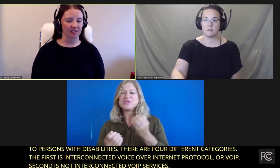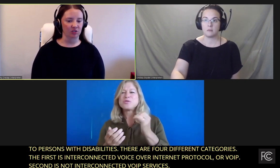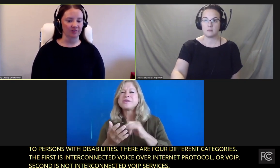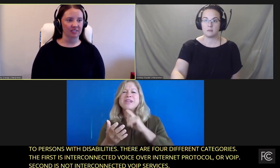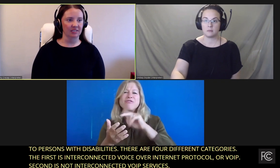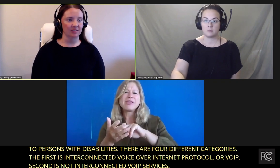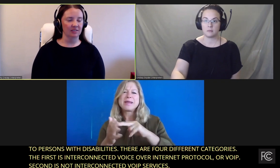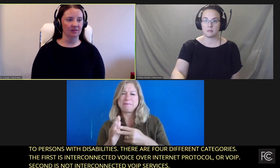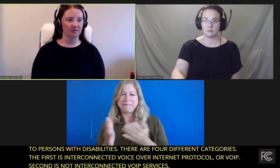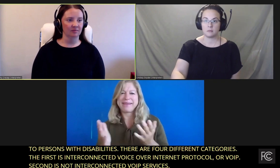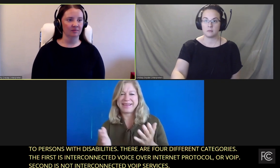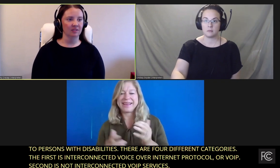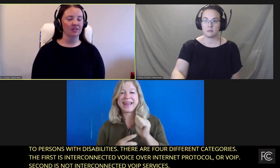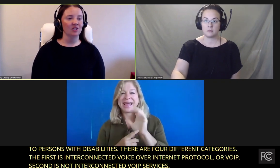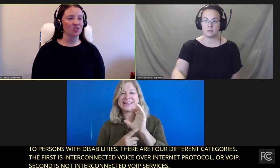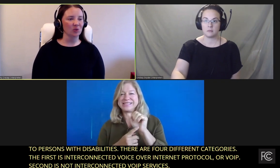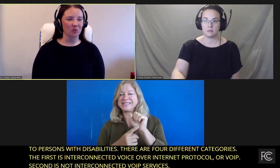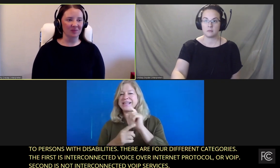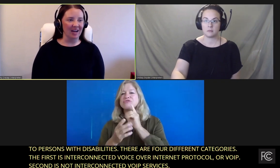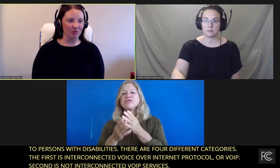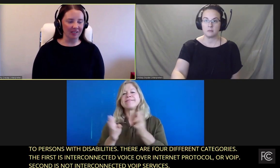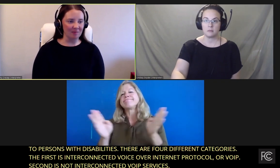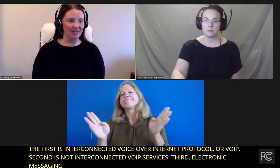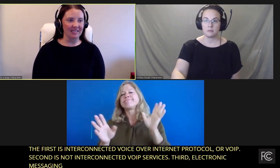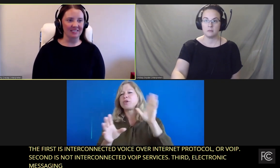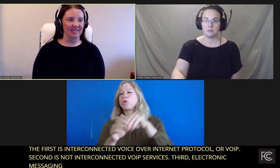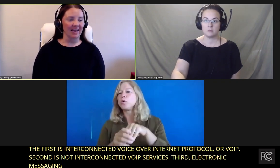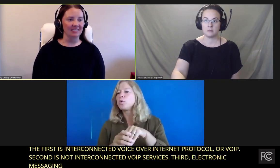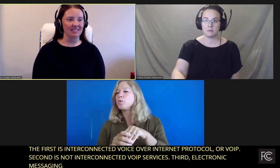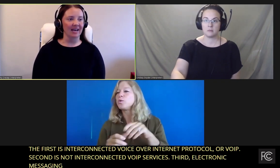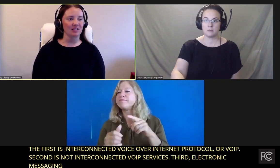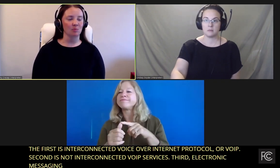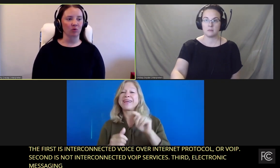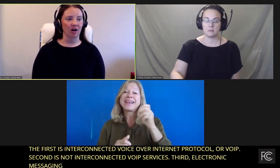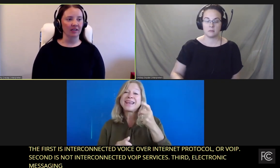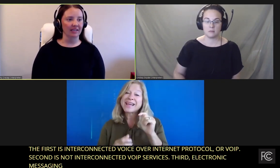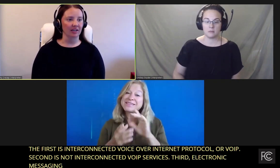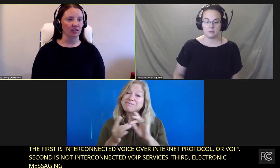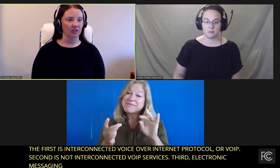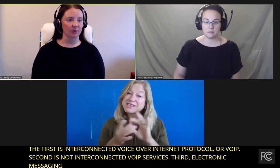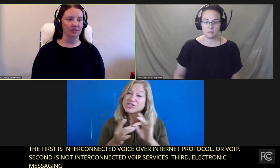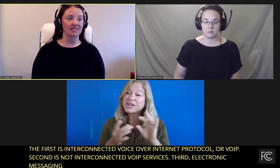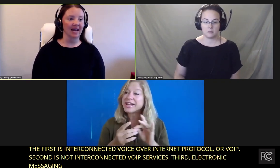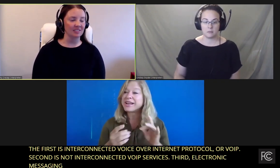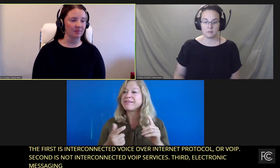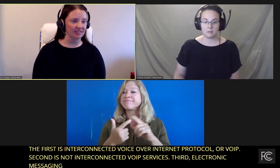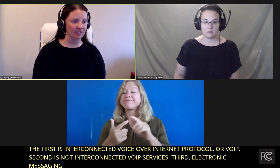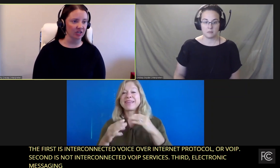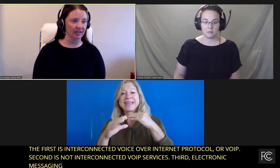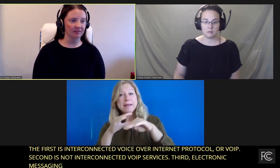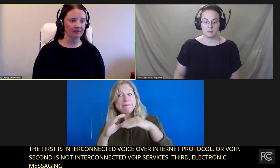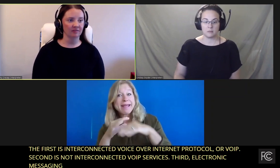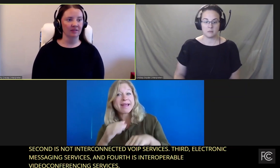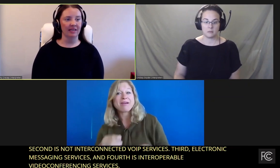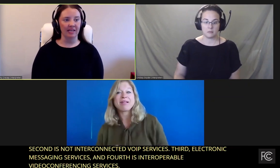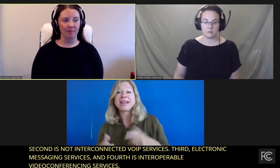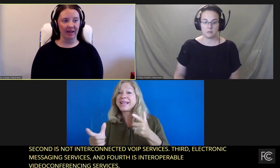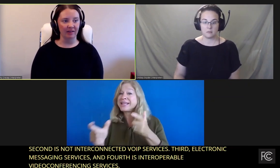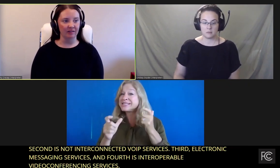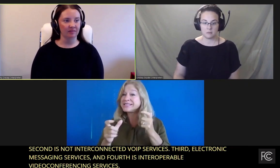Conferencing Services. So that really means that ACS broadly includes text messaging,